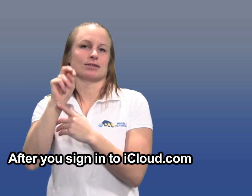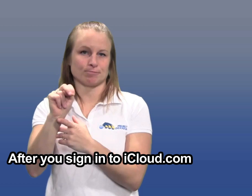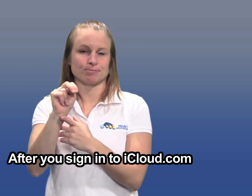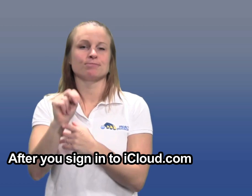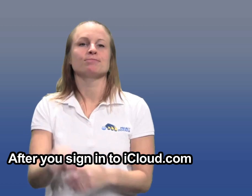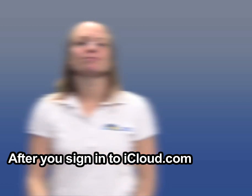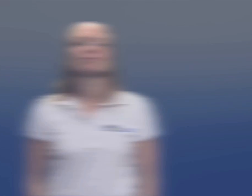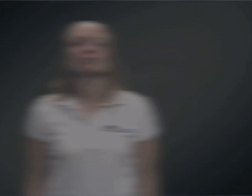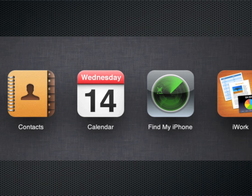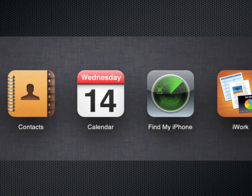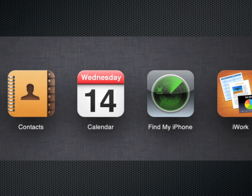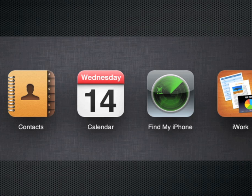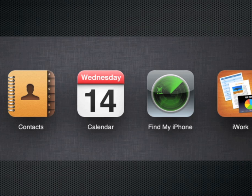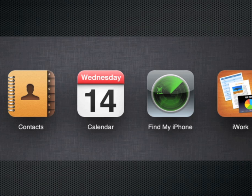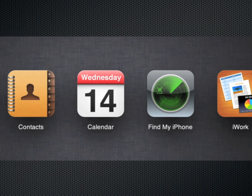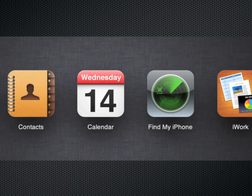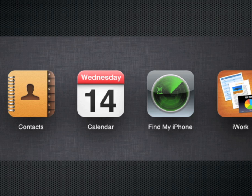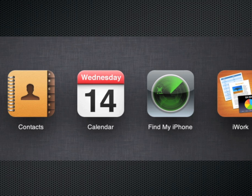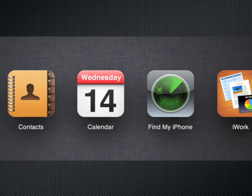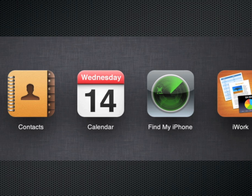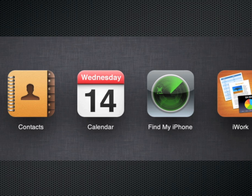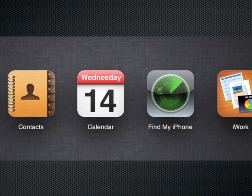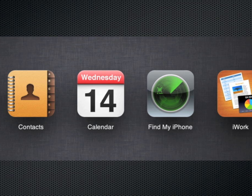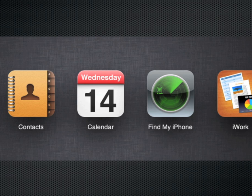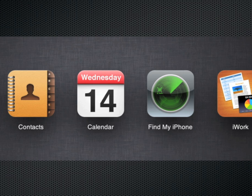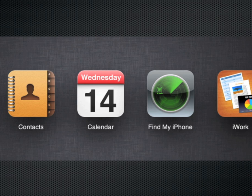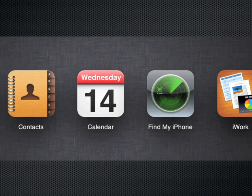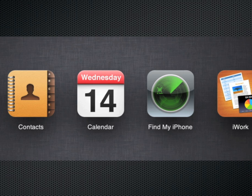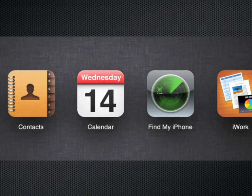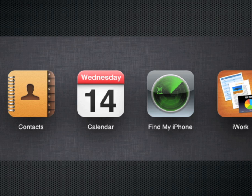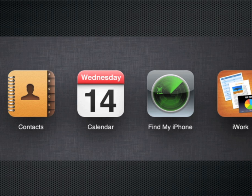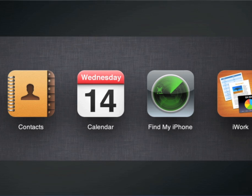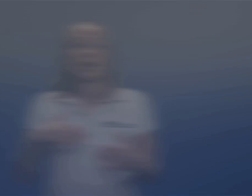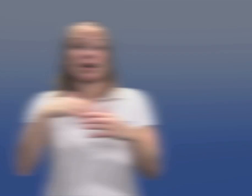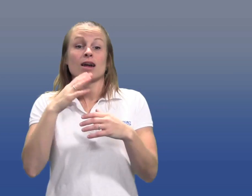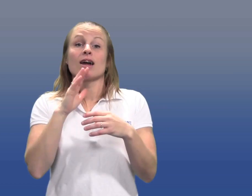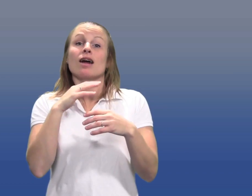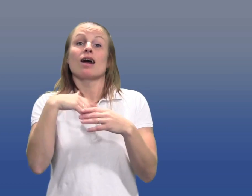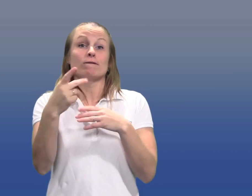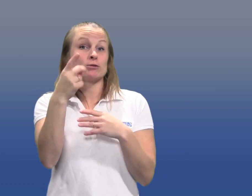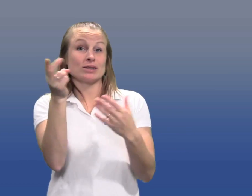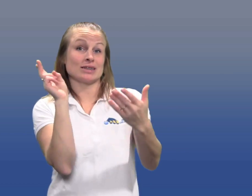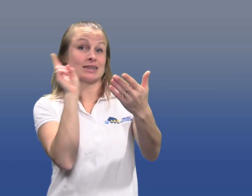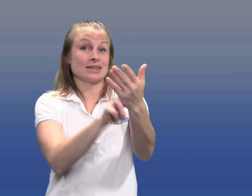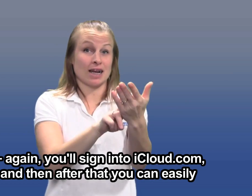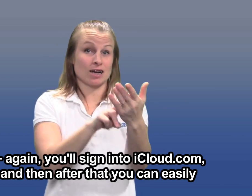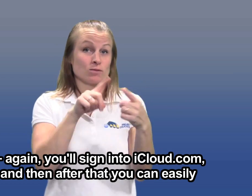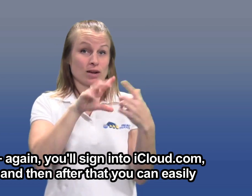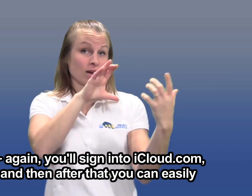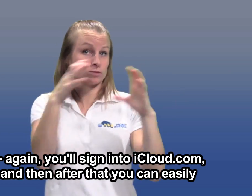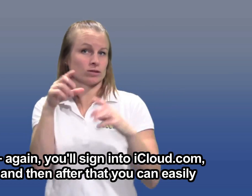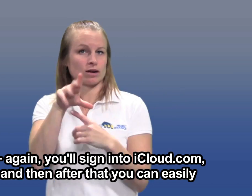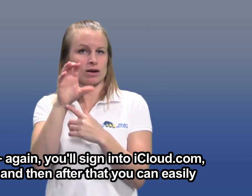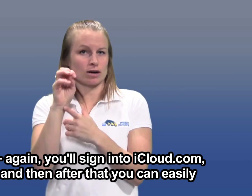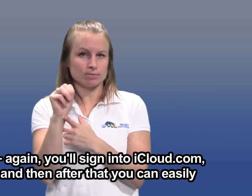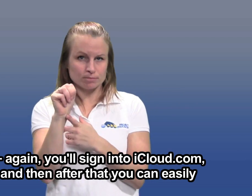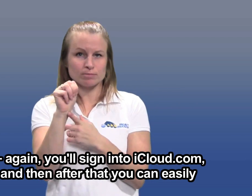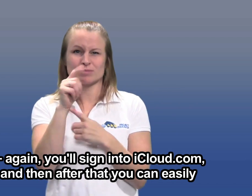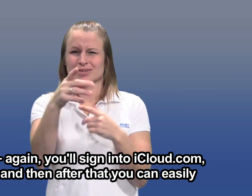again you'll sign into iCloud.com and then